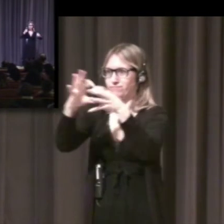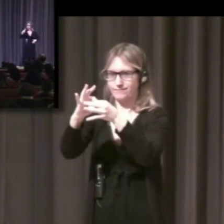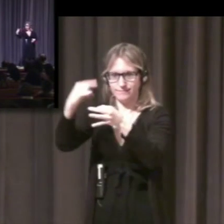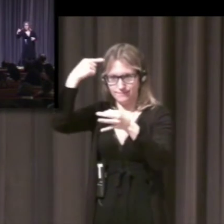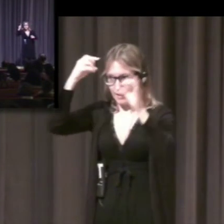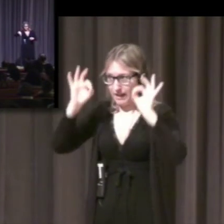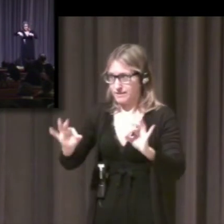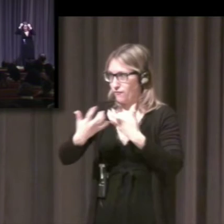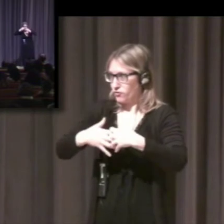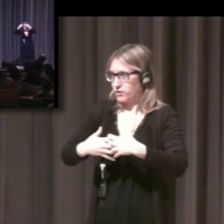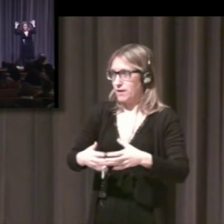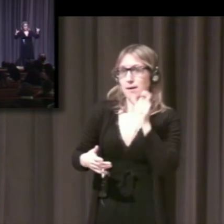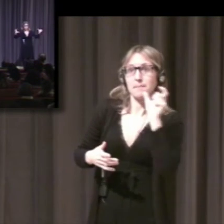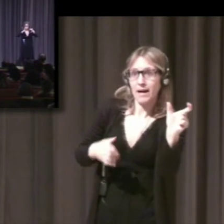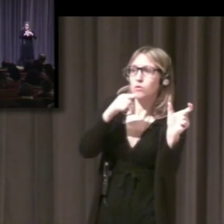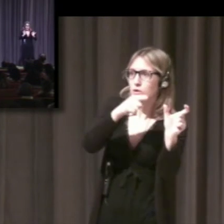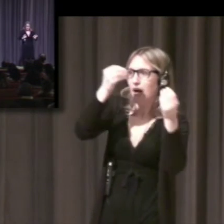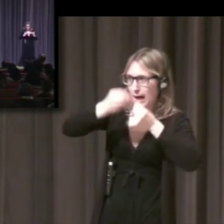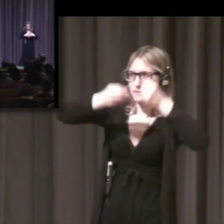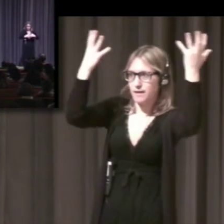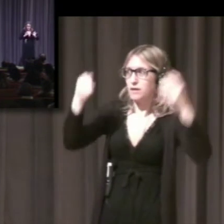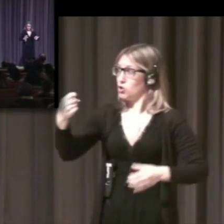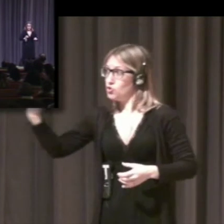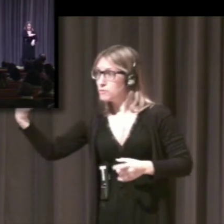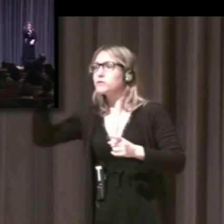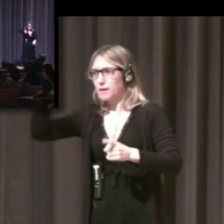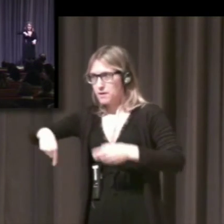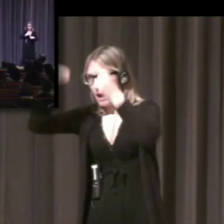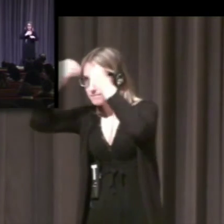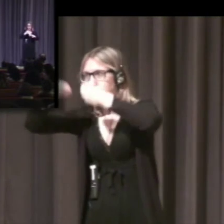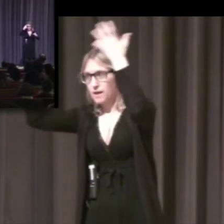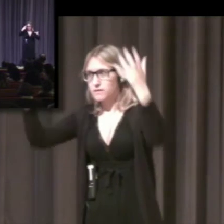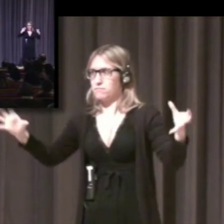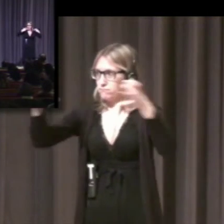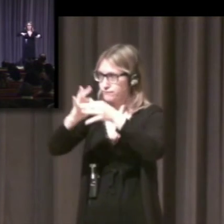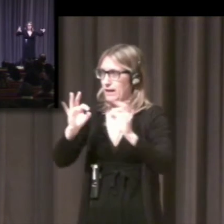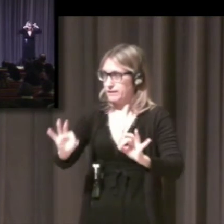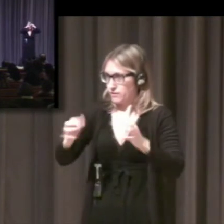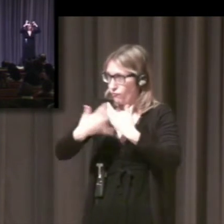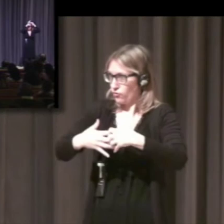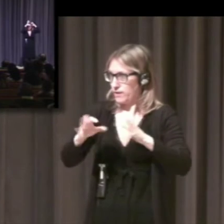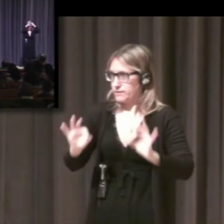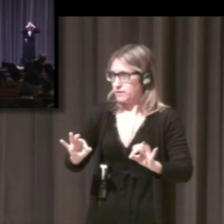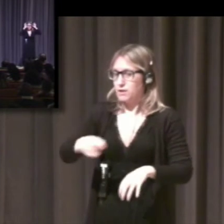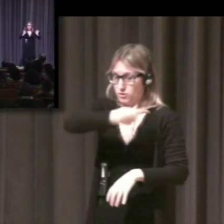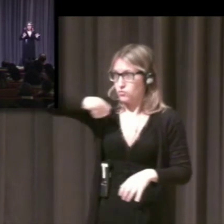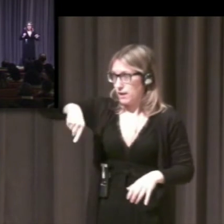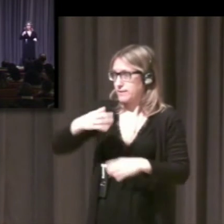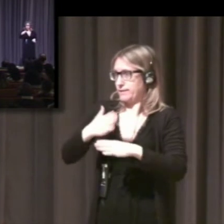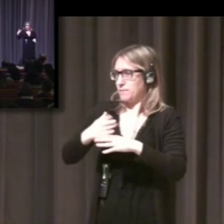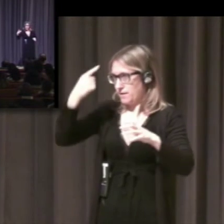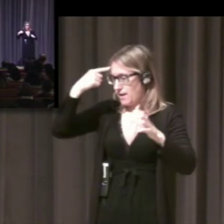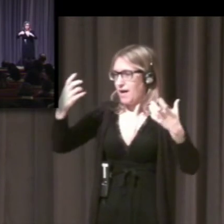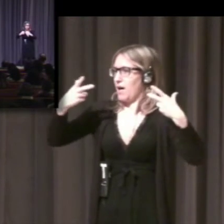that connection, but we can deal with large numbers only via the words that those